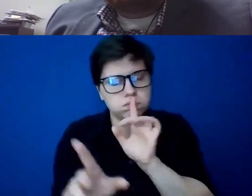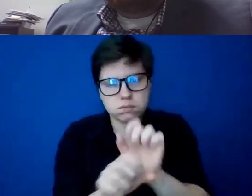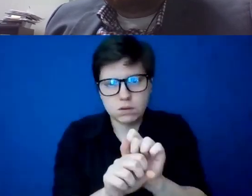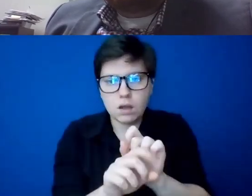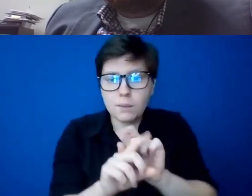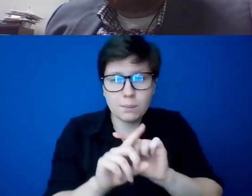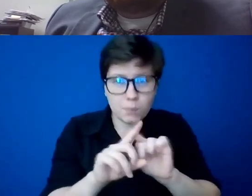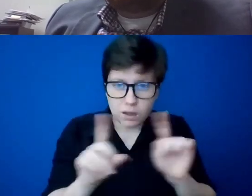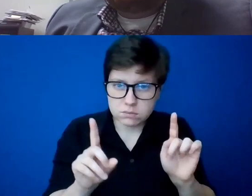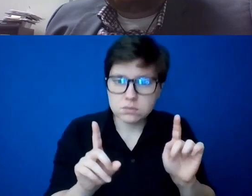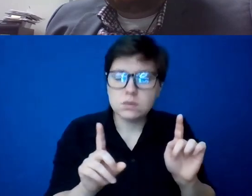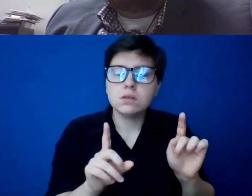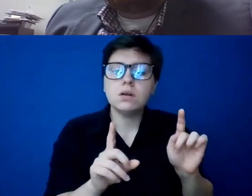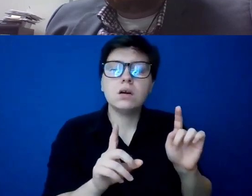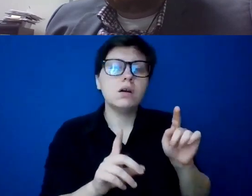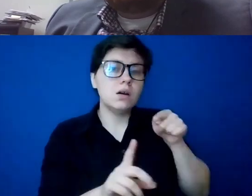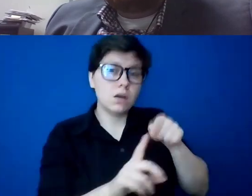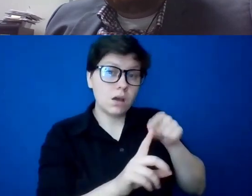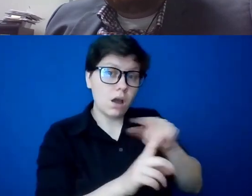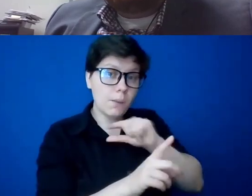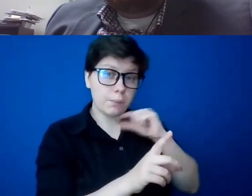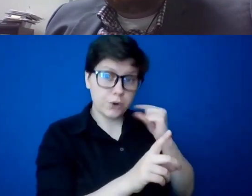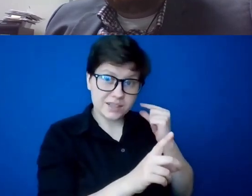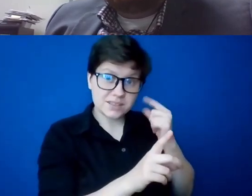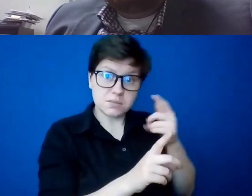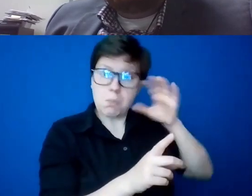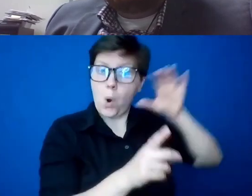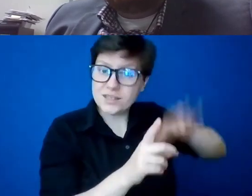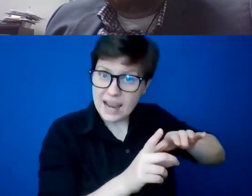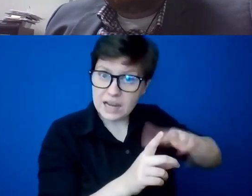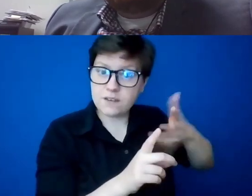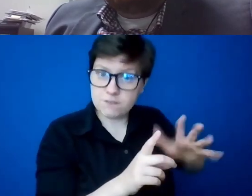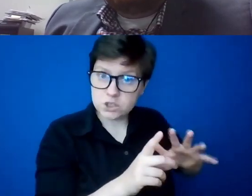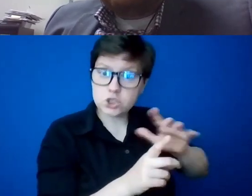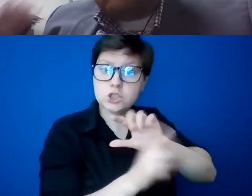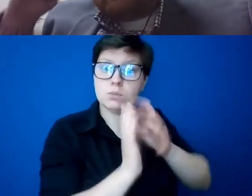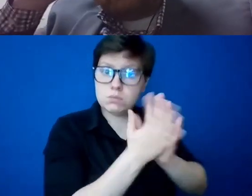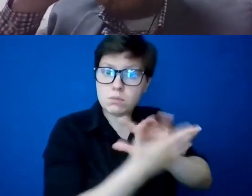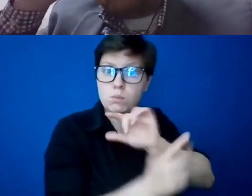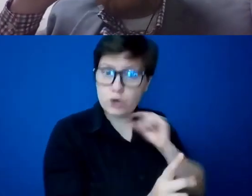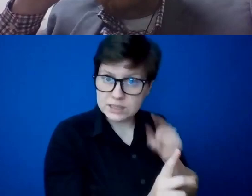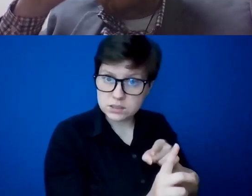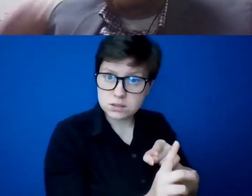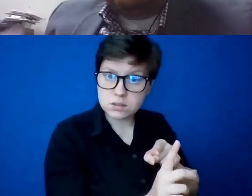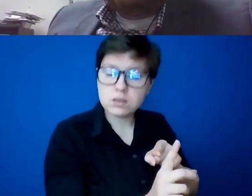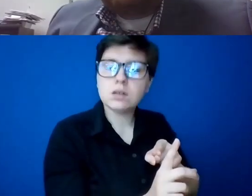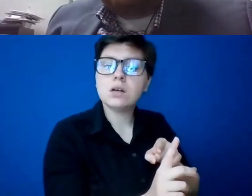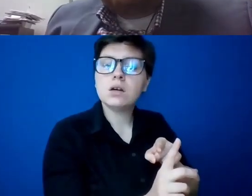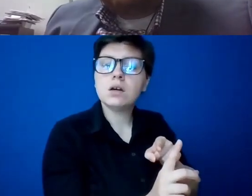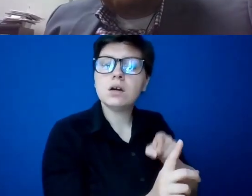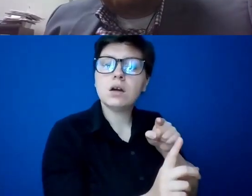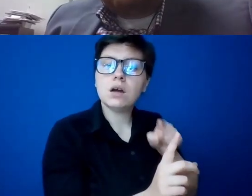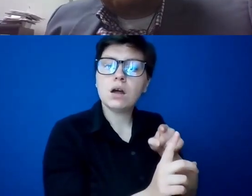But once a priest is ordained, the people, the priests that become his